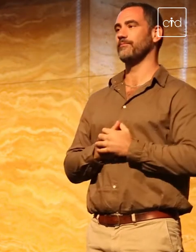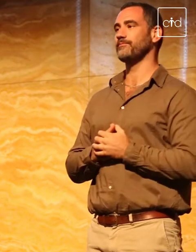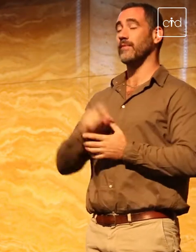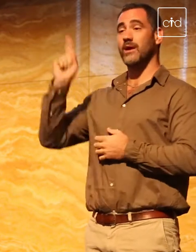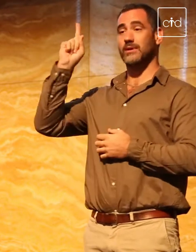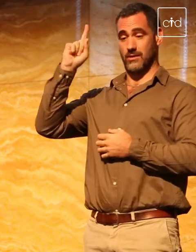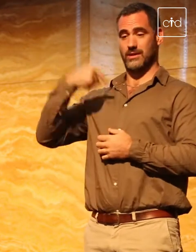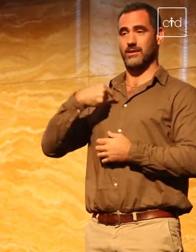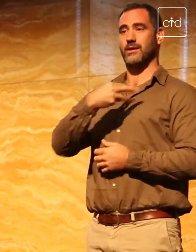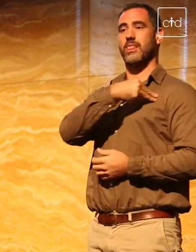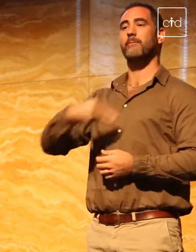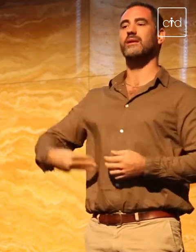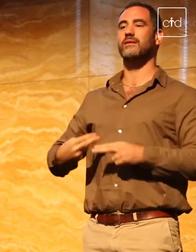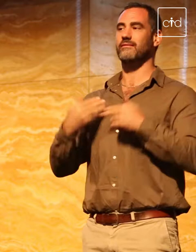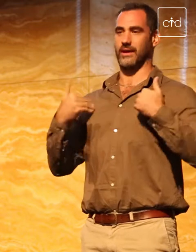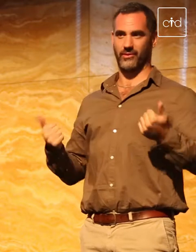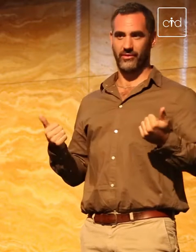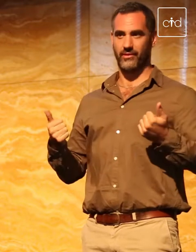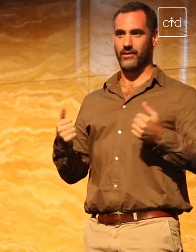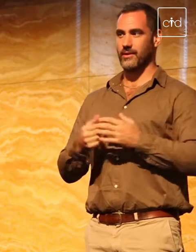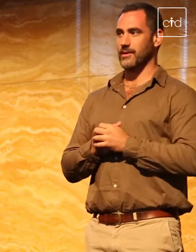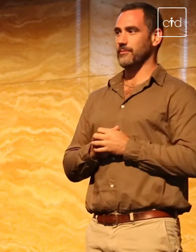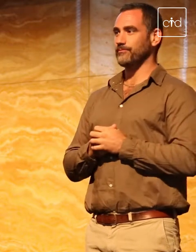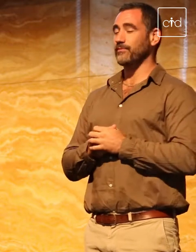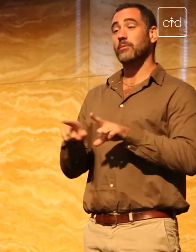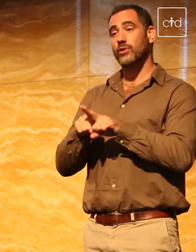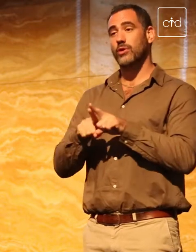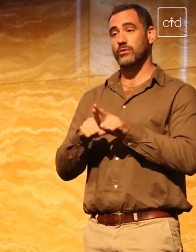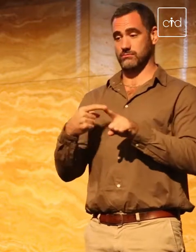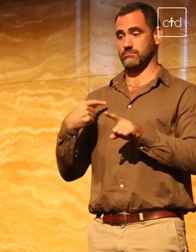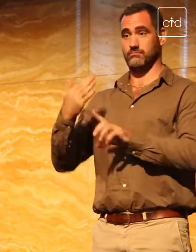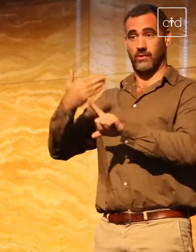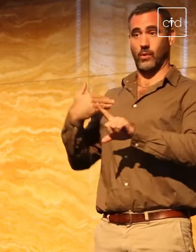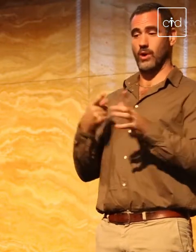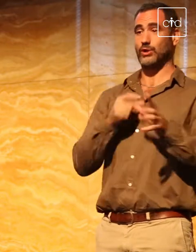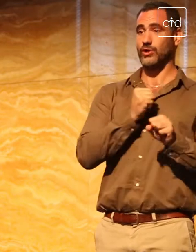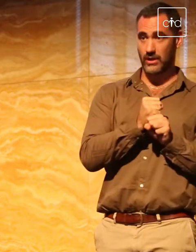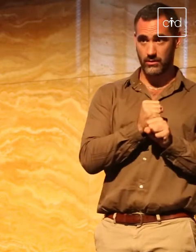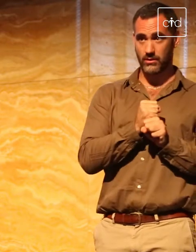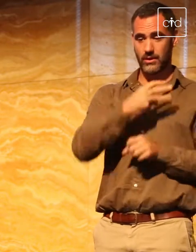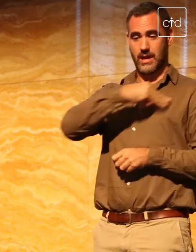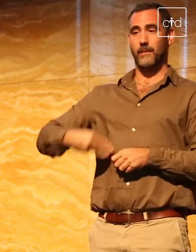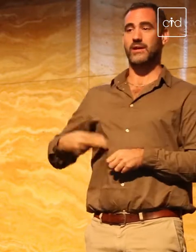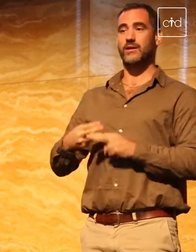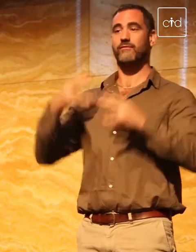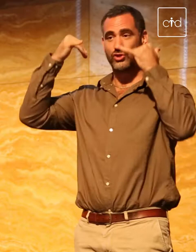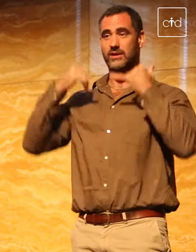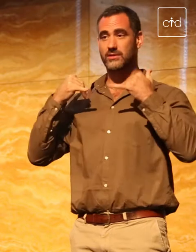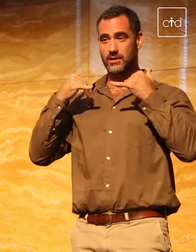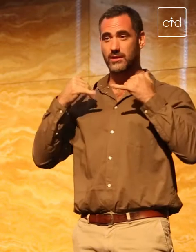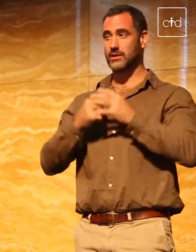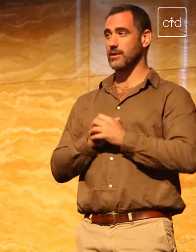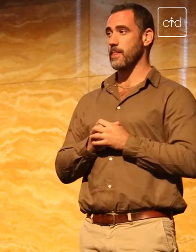the Minister for Health, but I have been the Attorney General, Minister for Justice, and in that